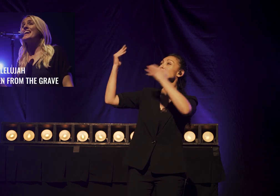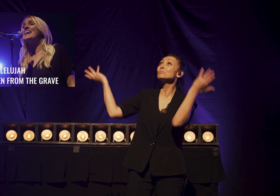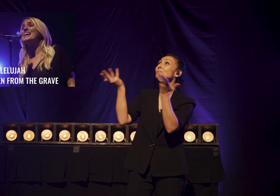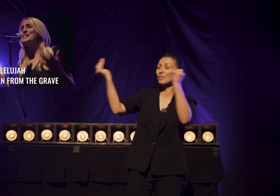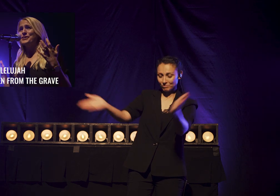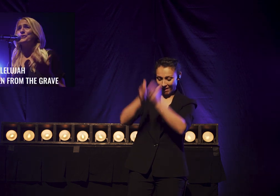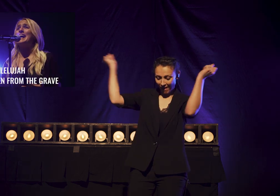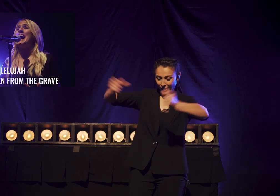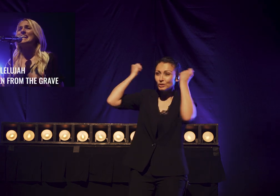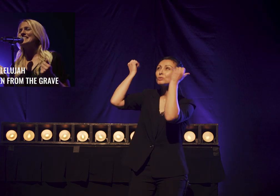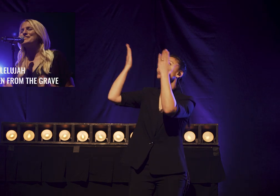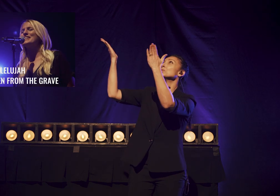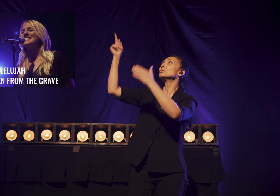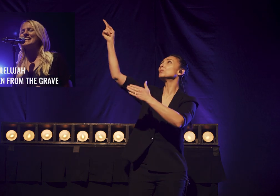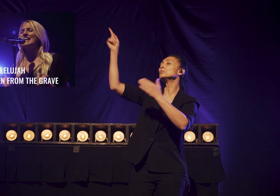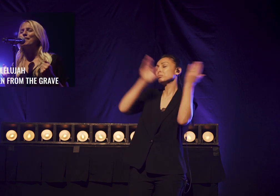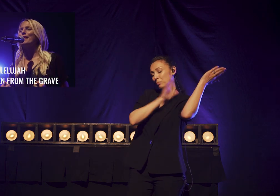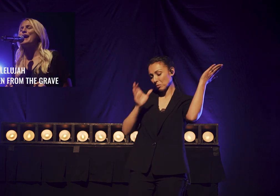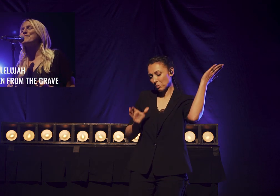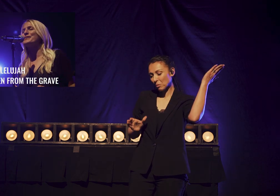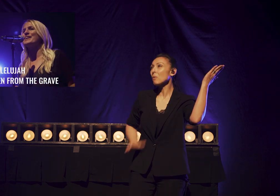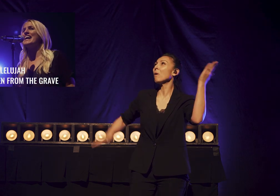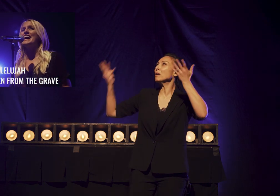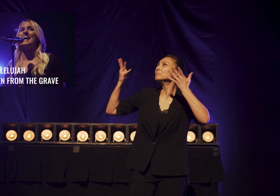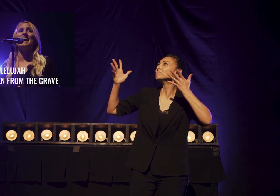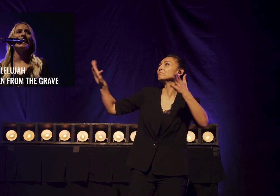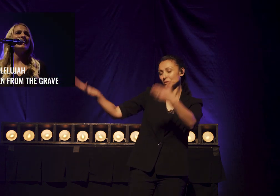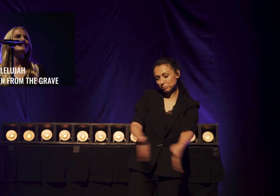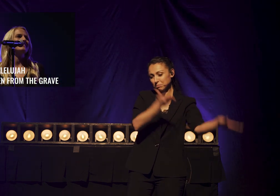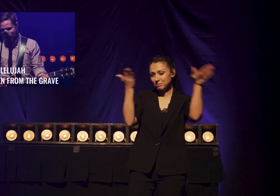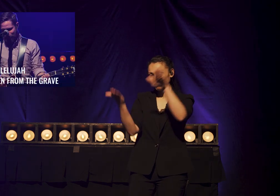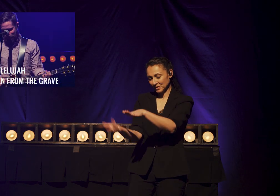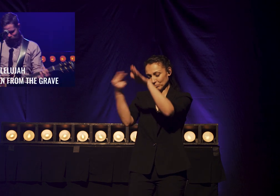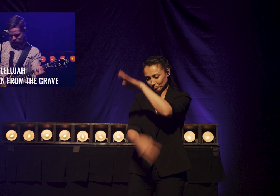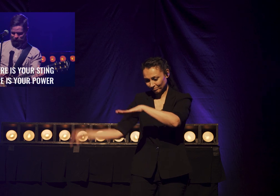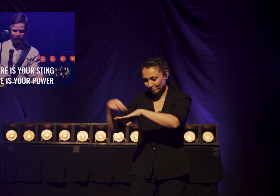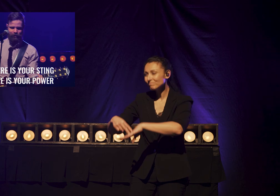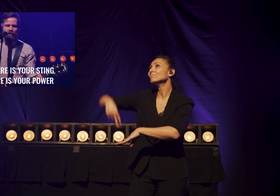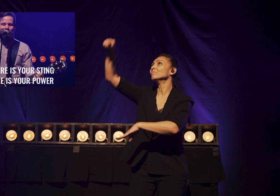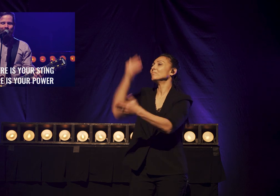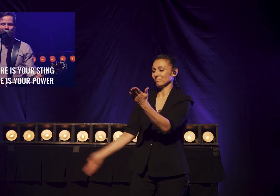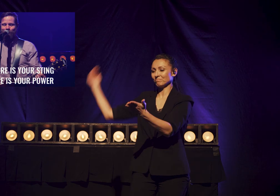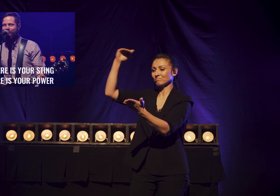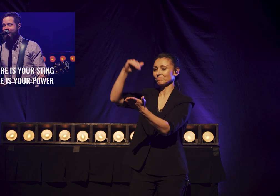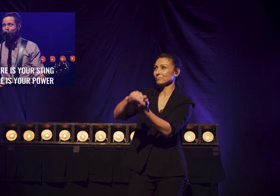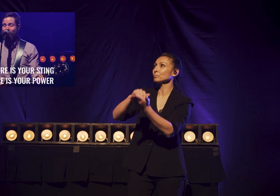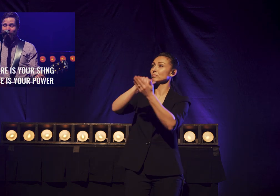Christ Is Risen From The Grave Oh Death Where